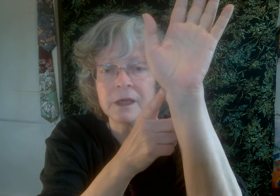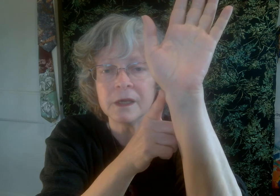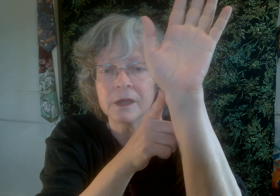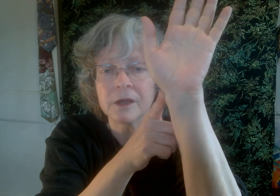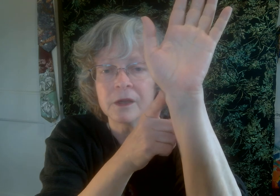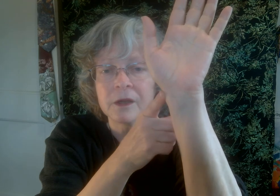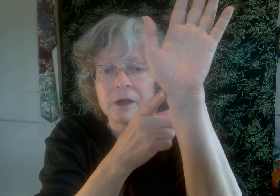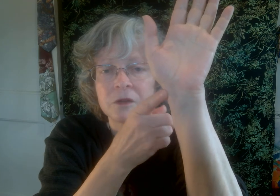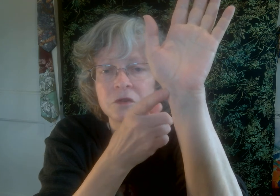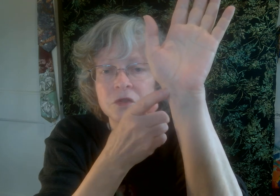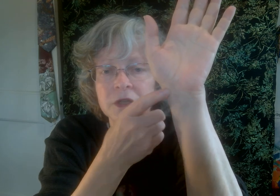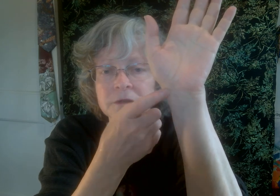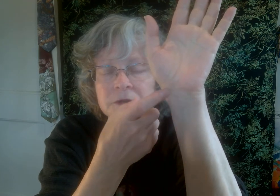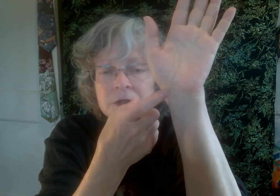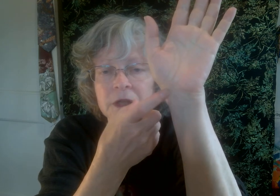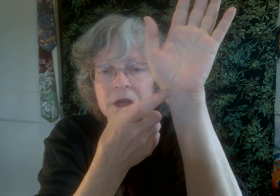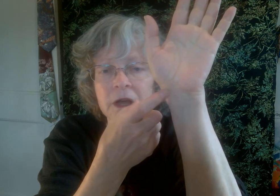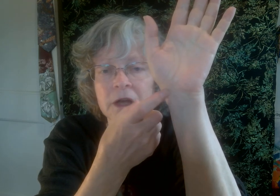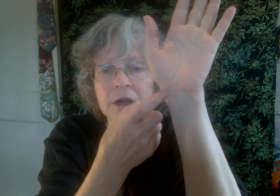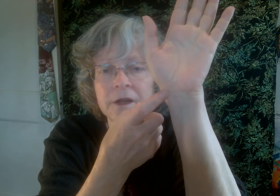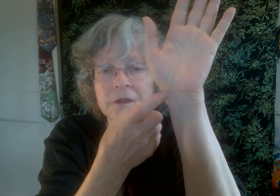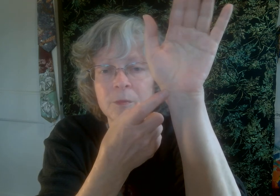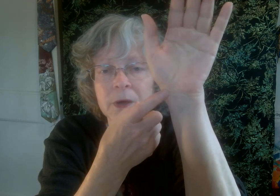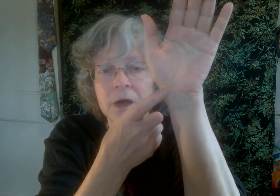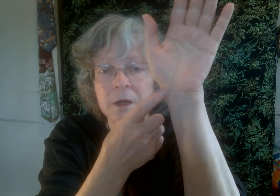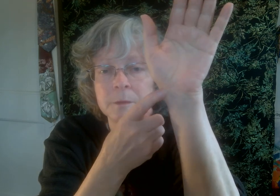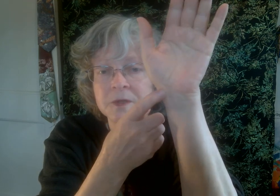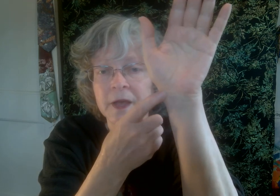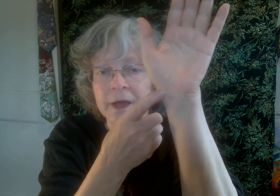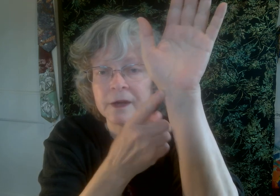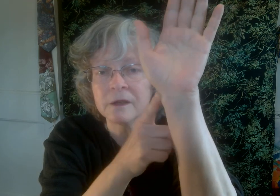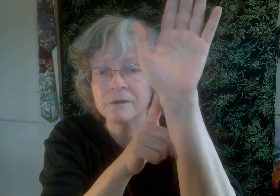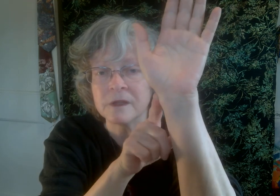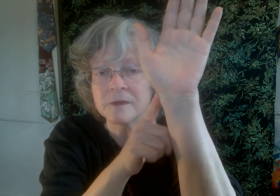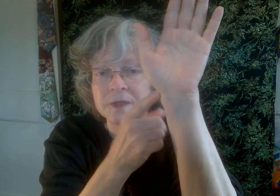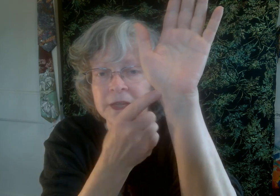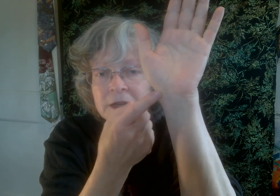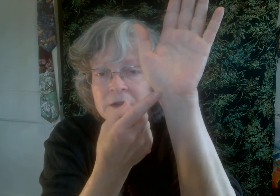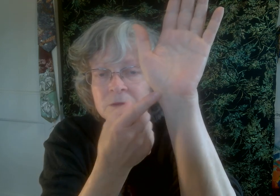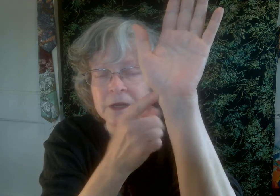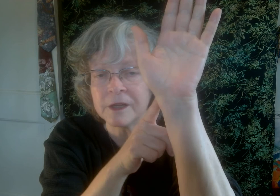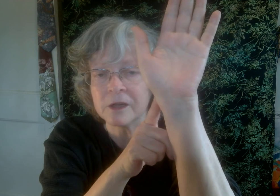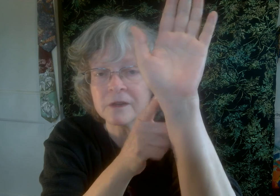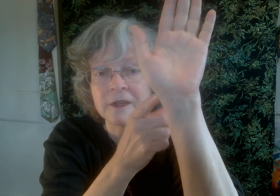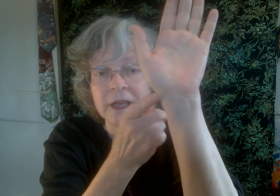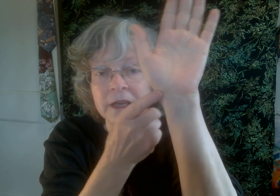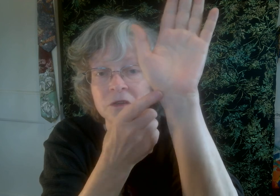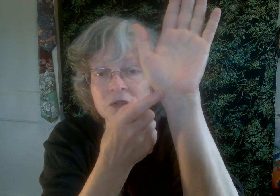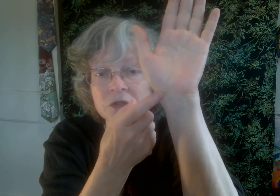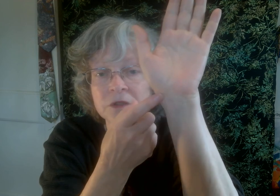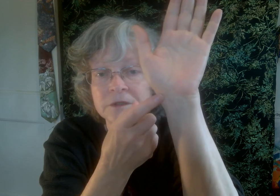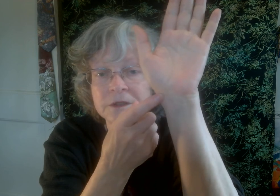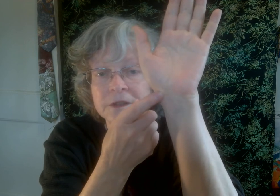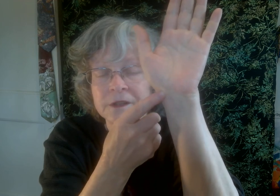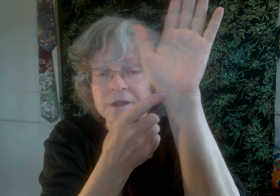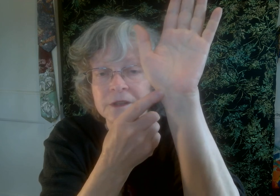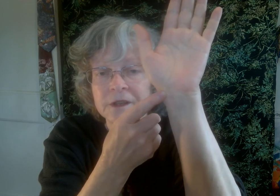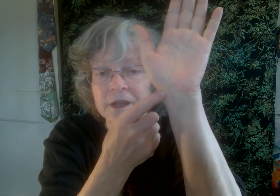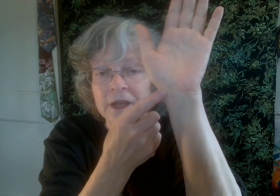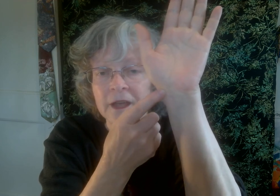just on the palm side of this tendon right here at the edge. And